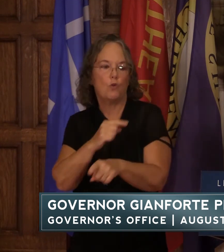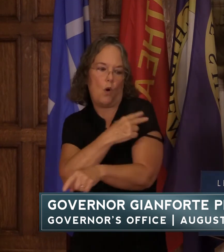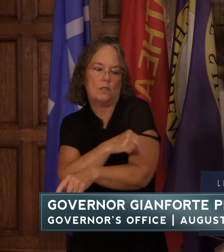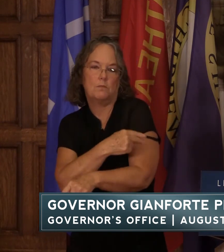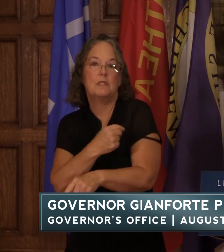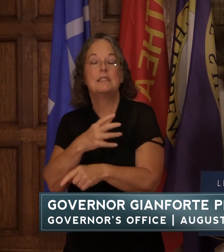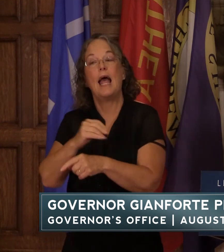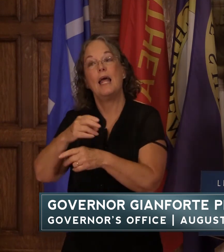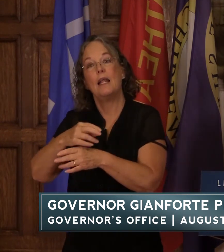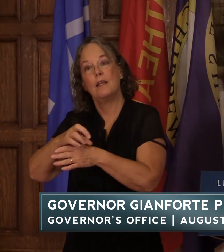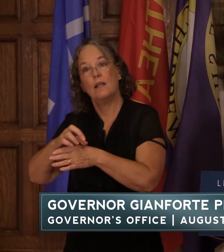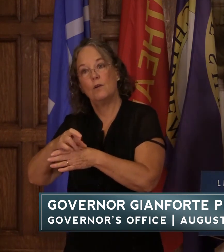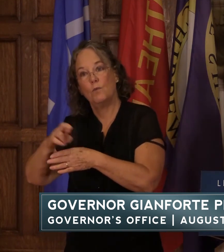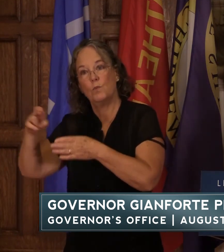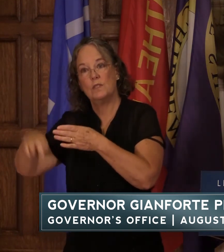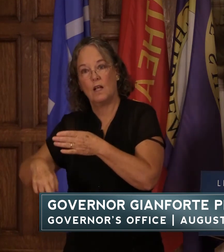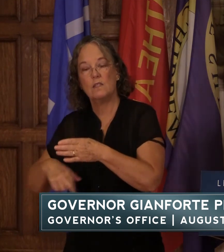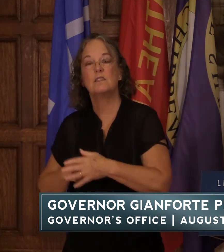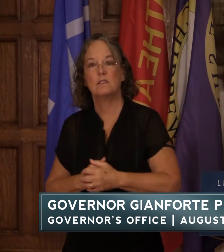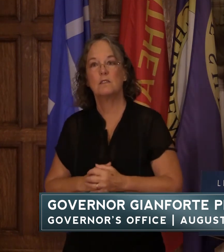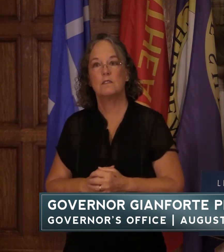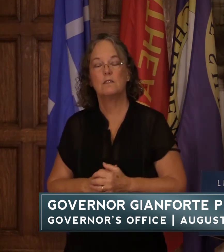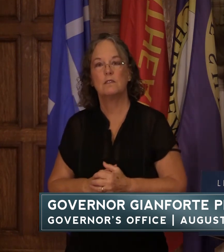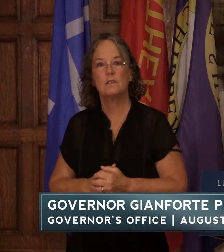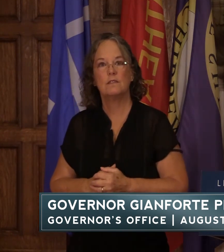thank you